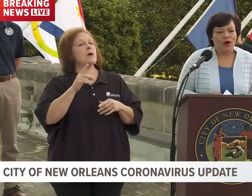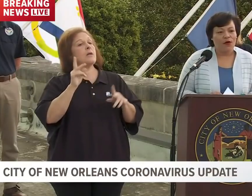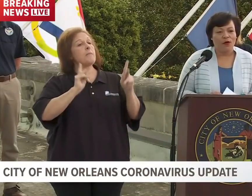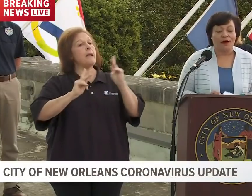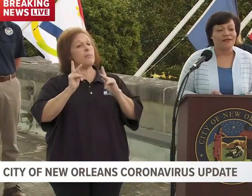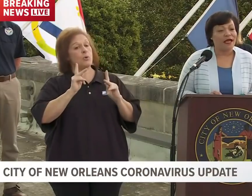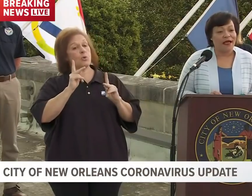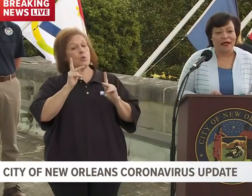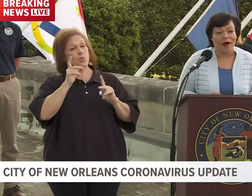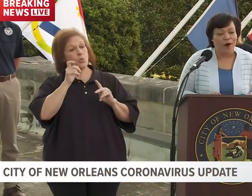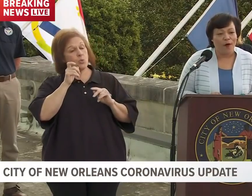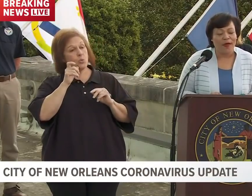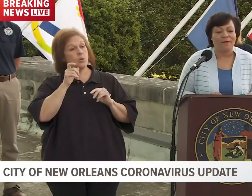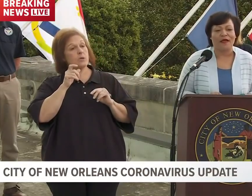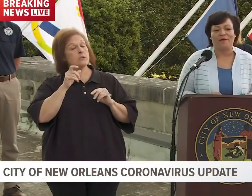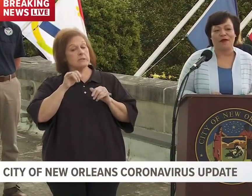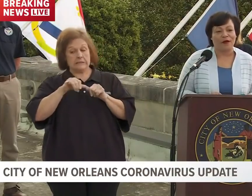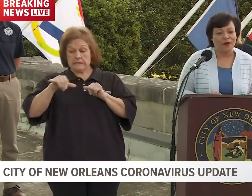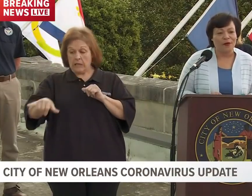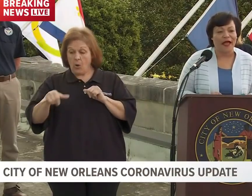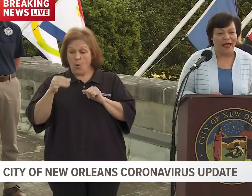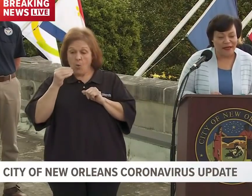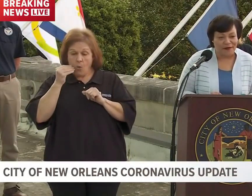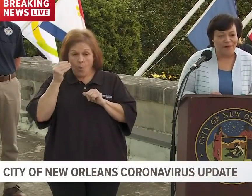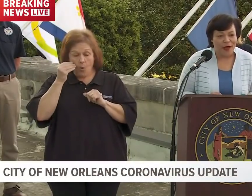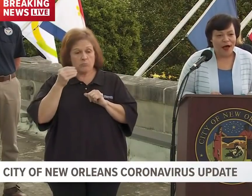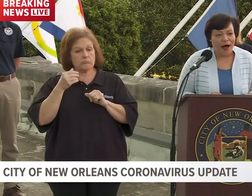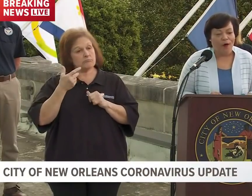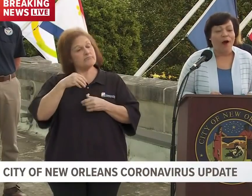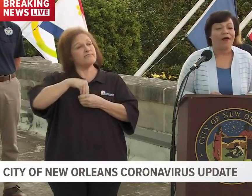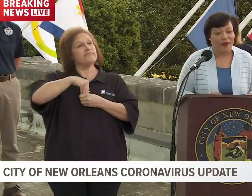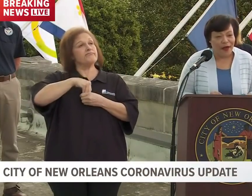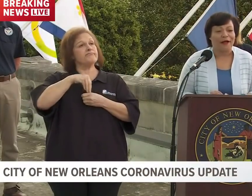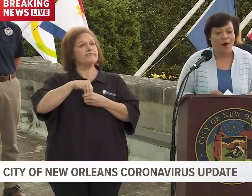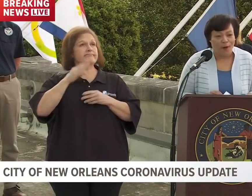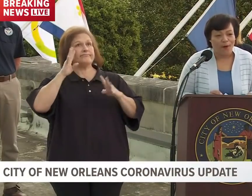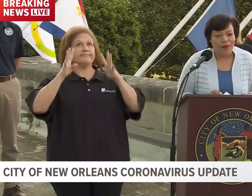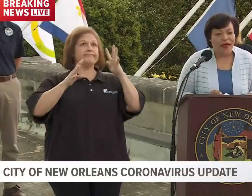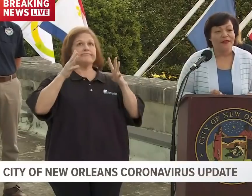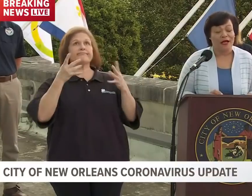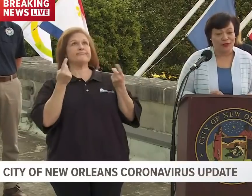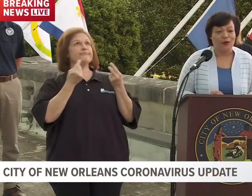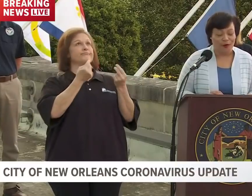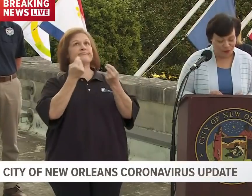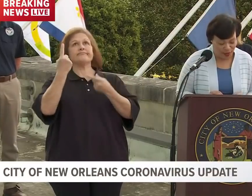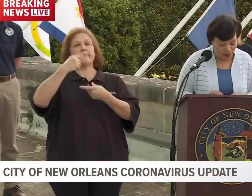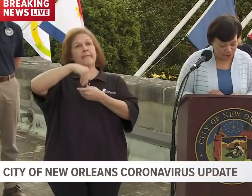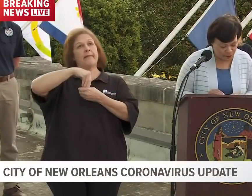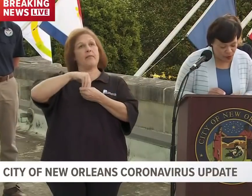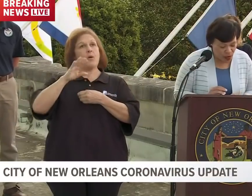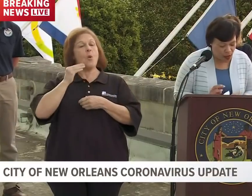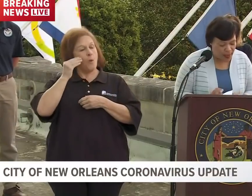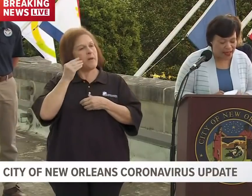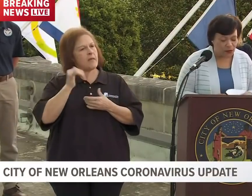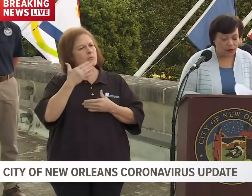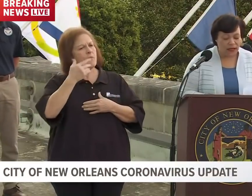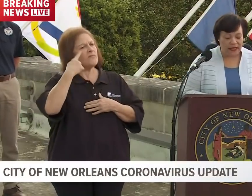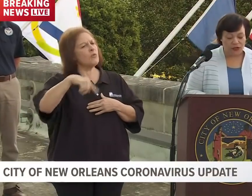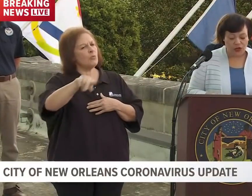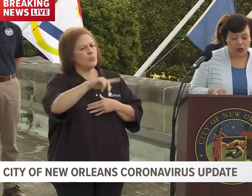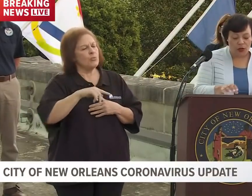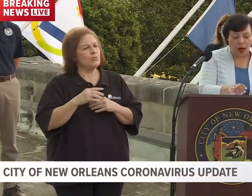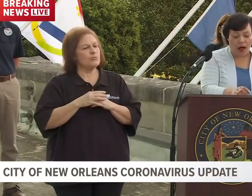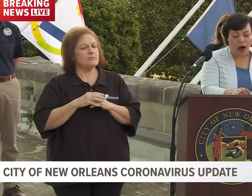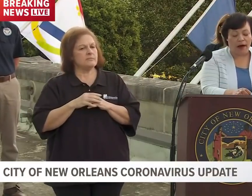who are staying at home and being very creative while they're at home, and that's a good thing. As it